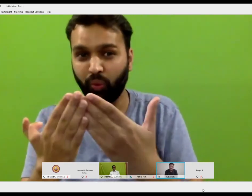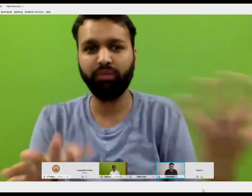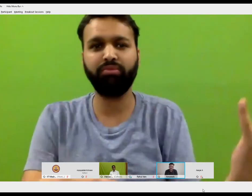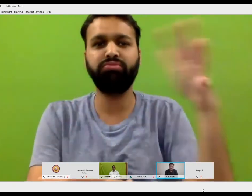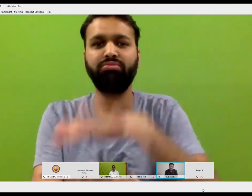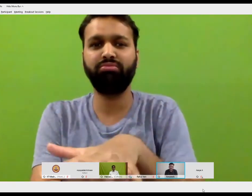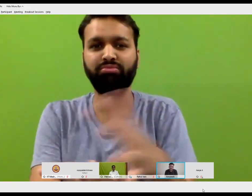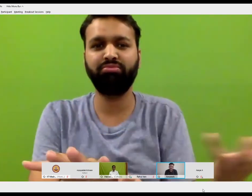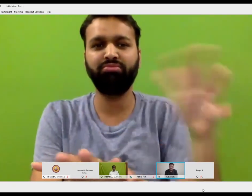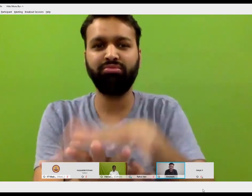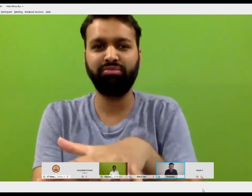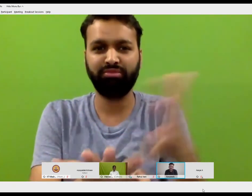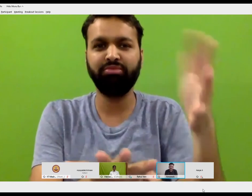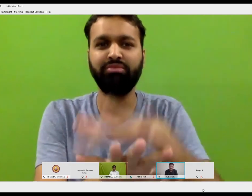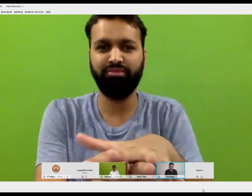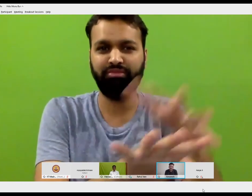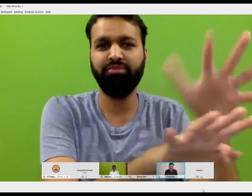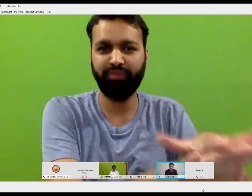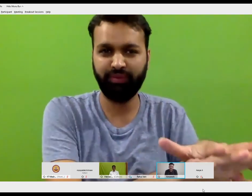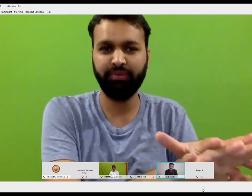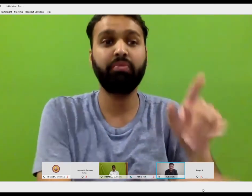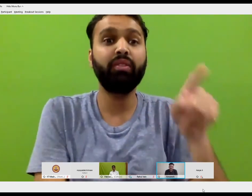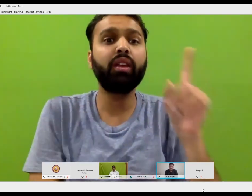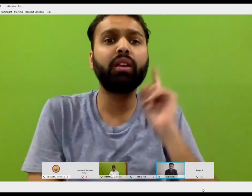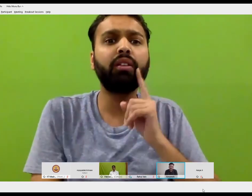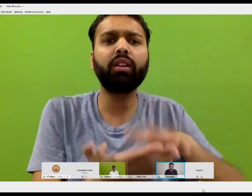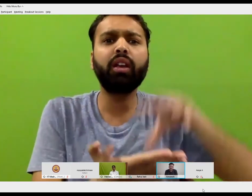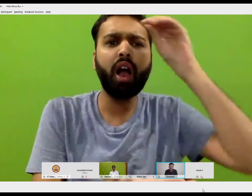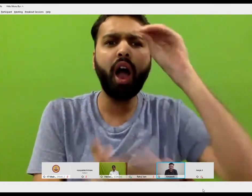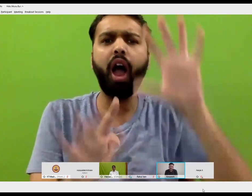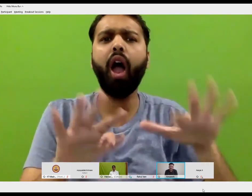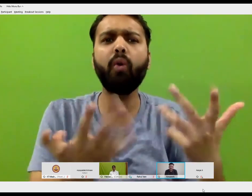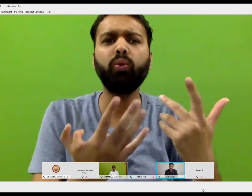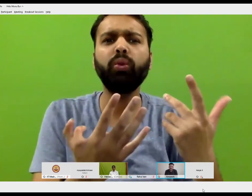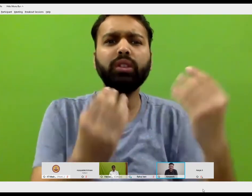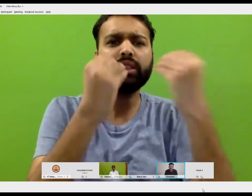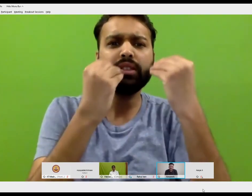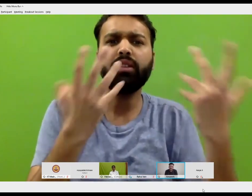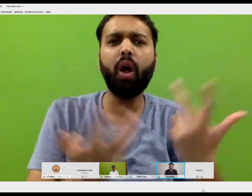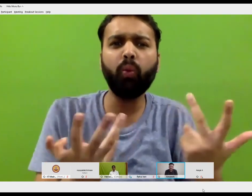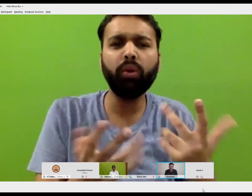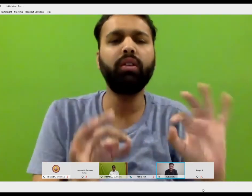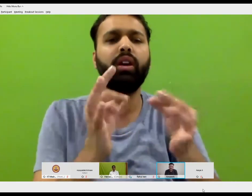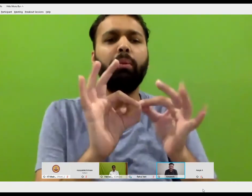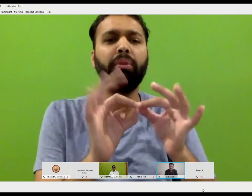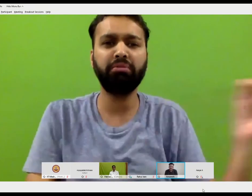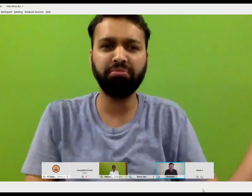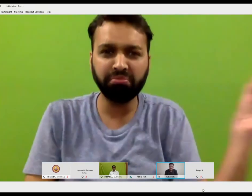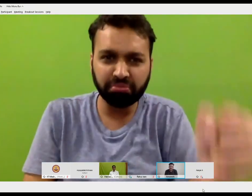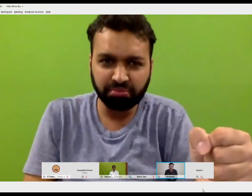much in colleges. We have a lot of mainstreaming, which is happening. So they're